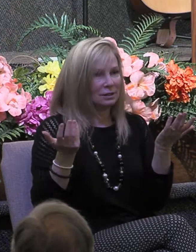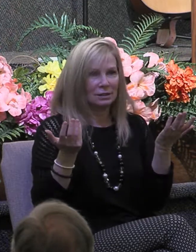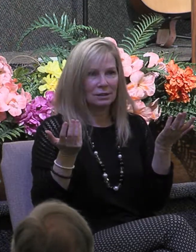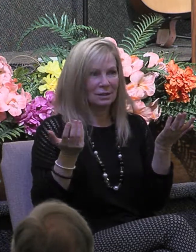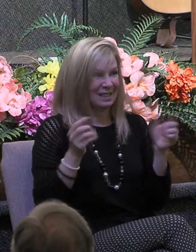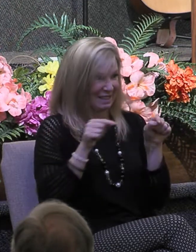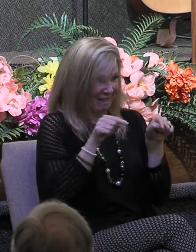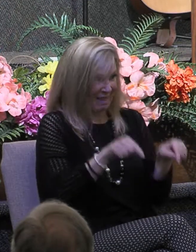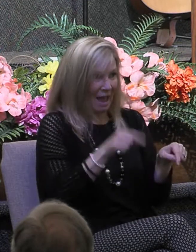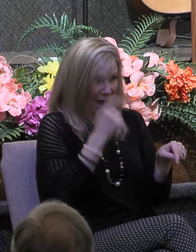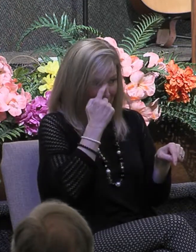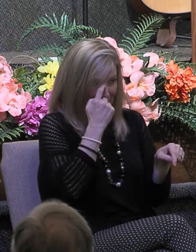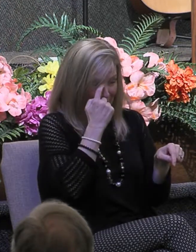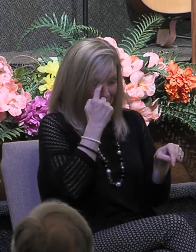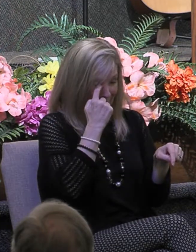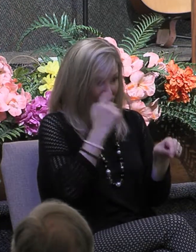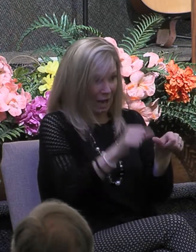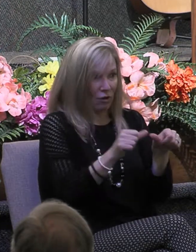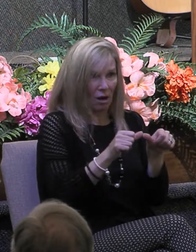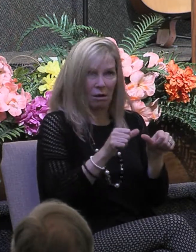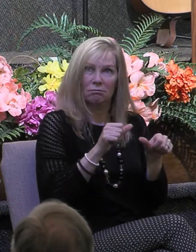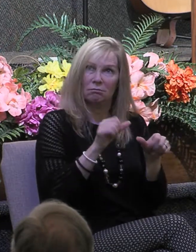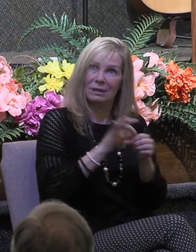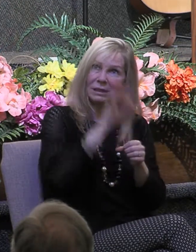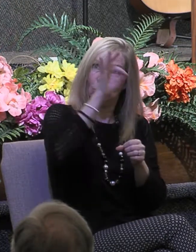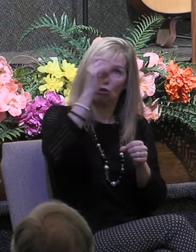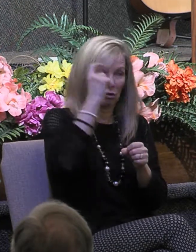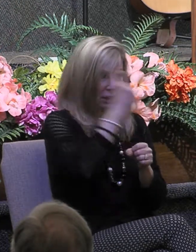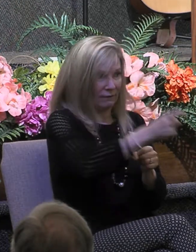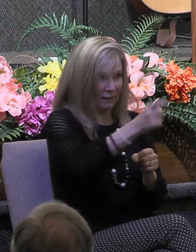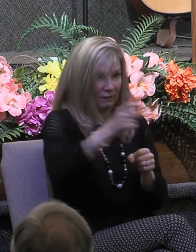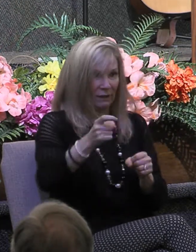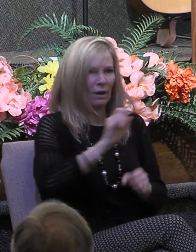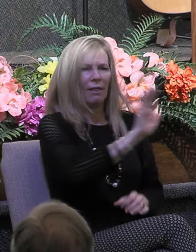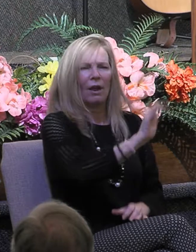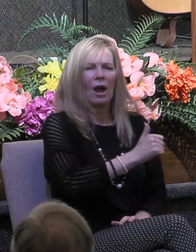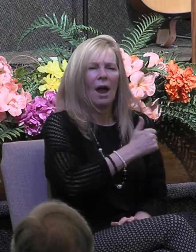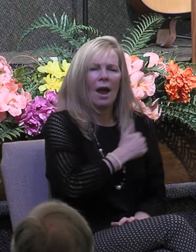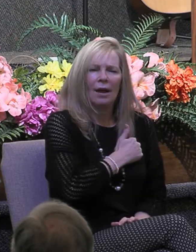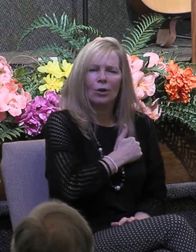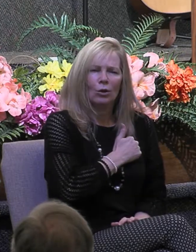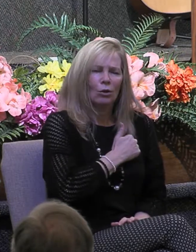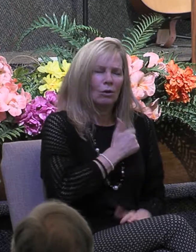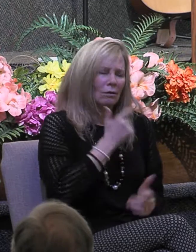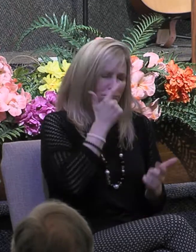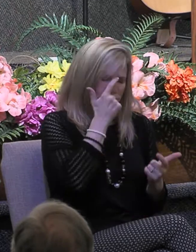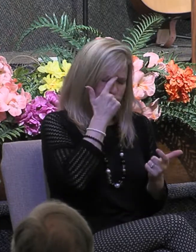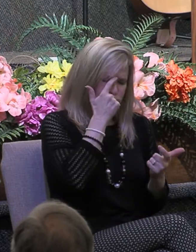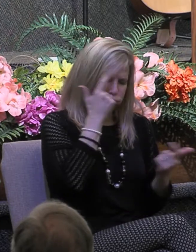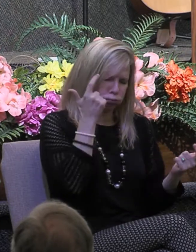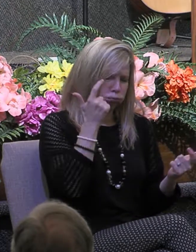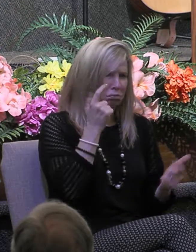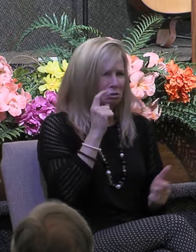area of spiritual gifts where attitudes of pride really surfaced, jealousy, resentment.